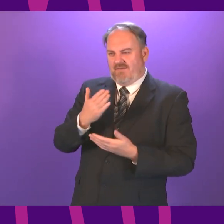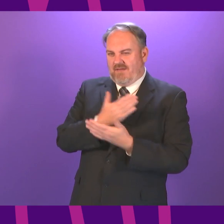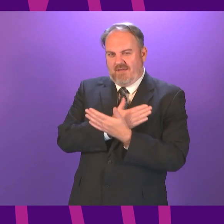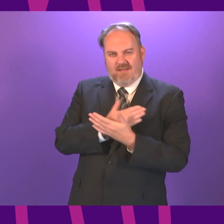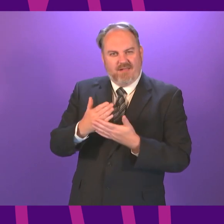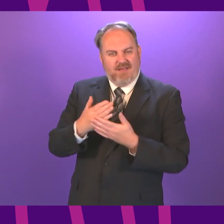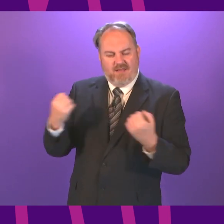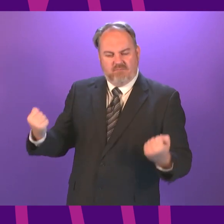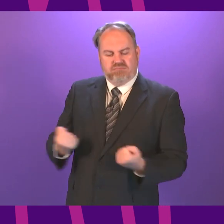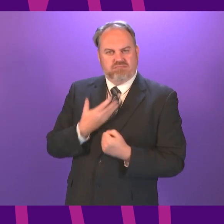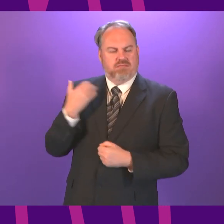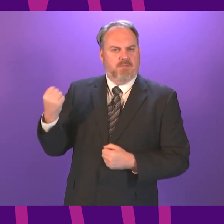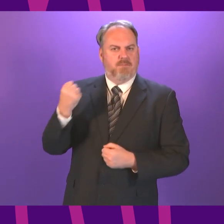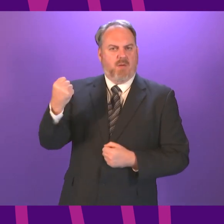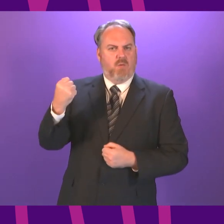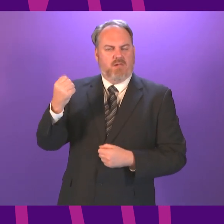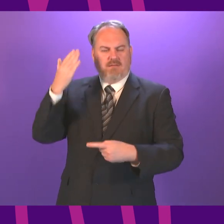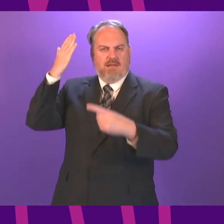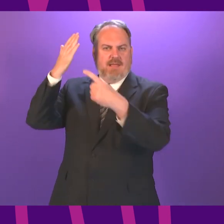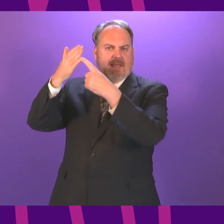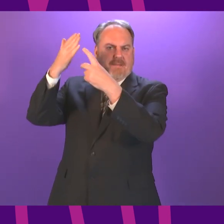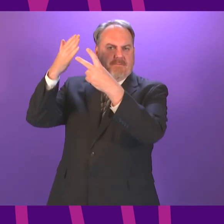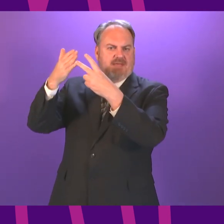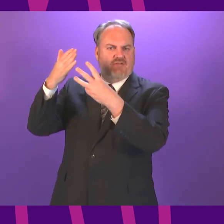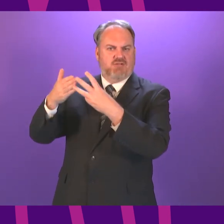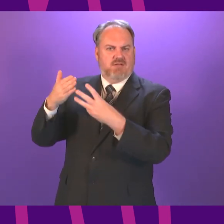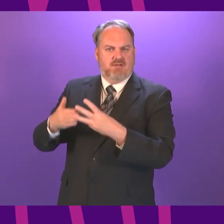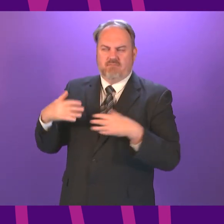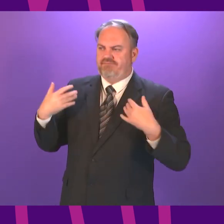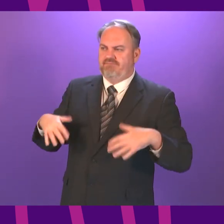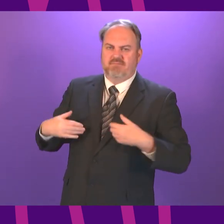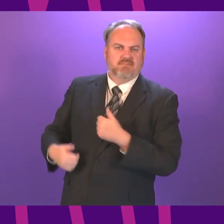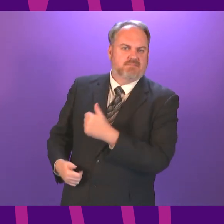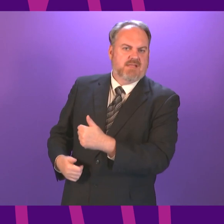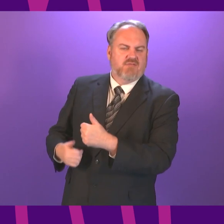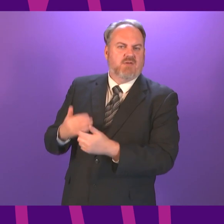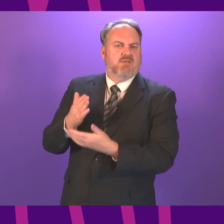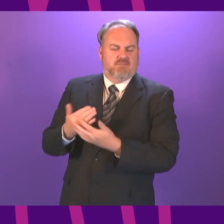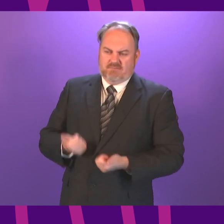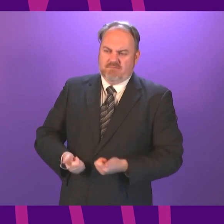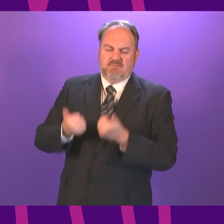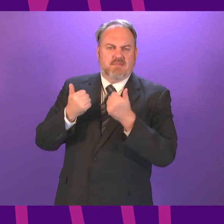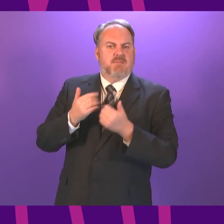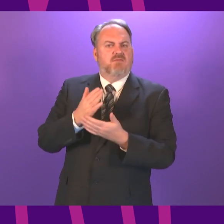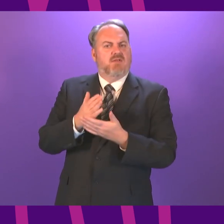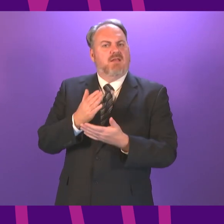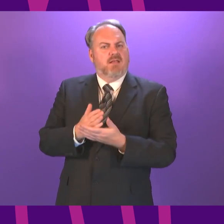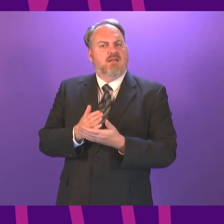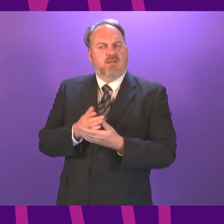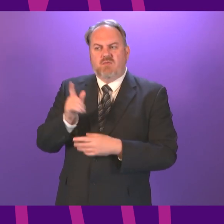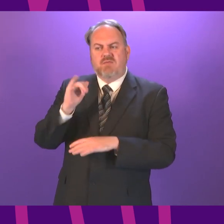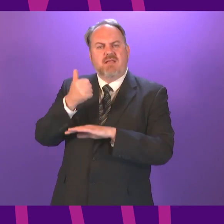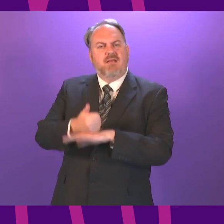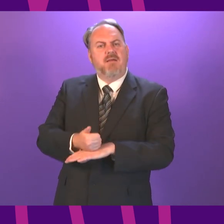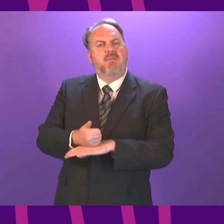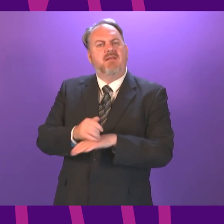ambition going forward based on finding consensus yesterday the social justice and fairness commission that she established published